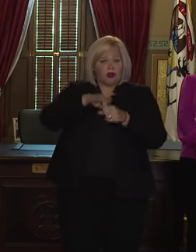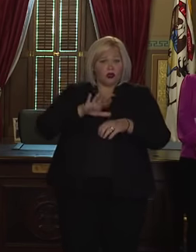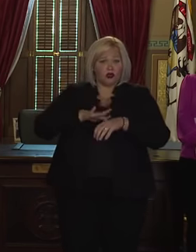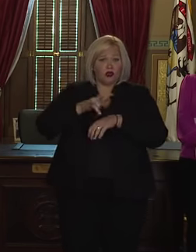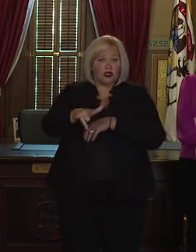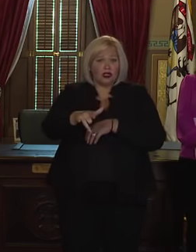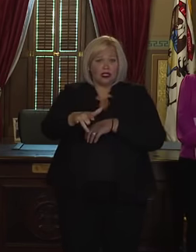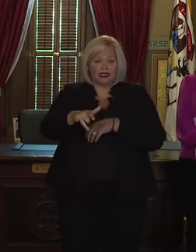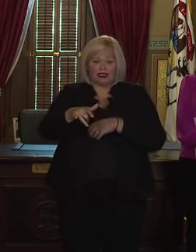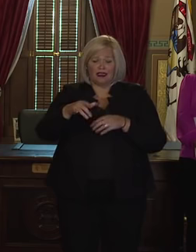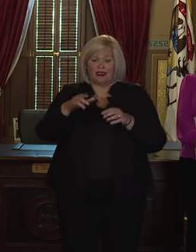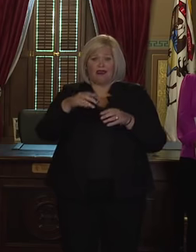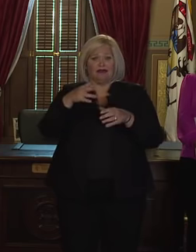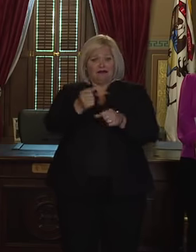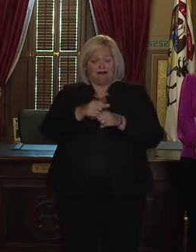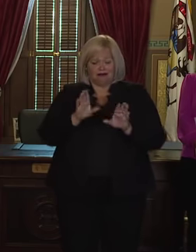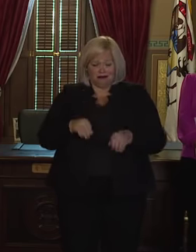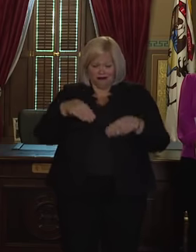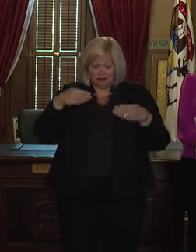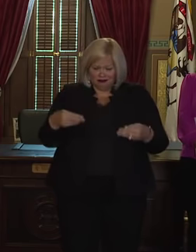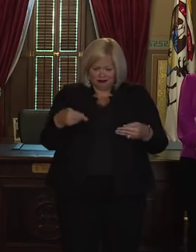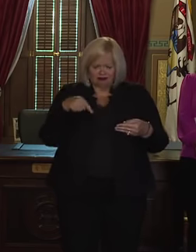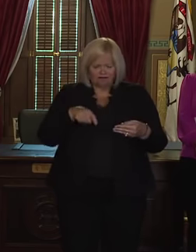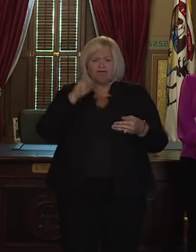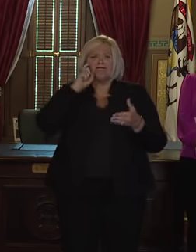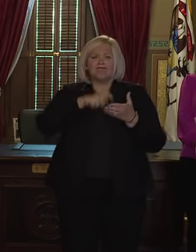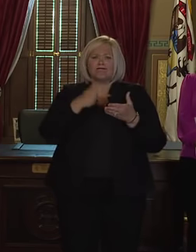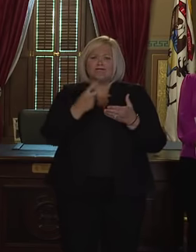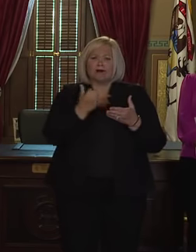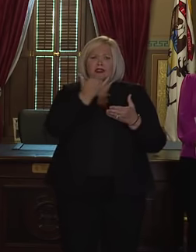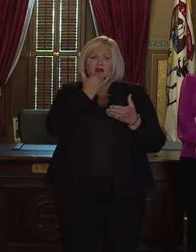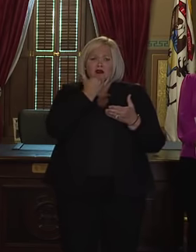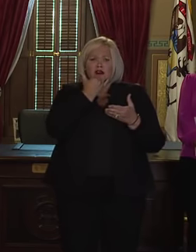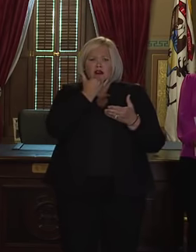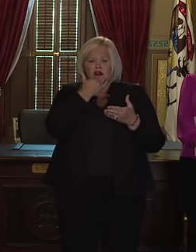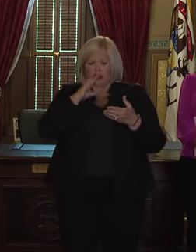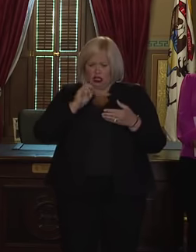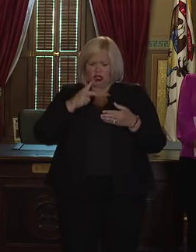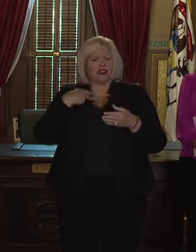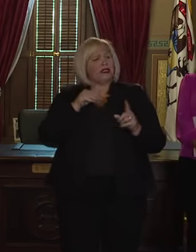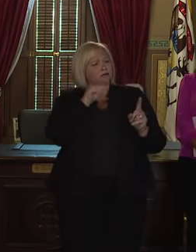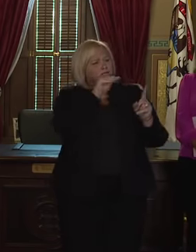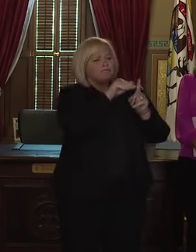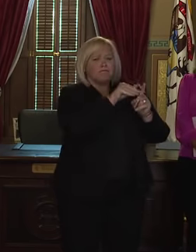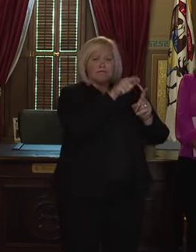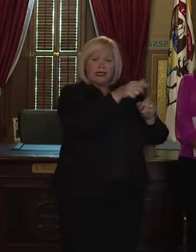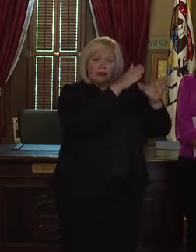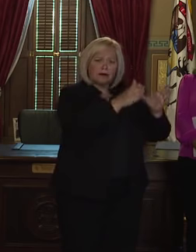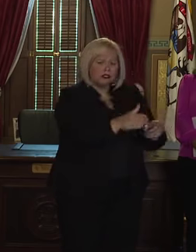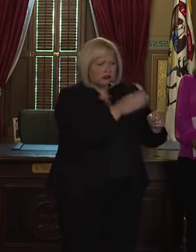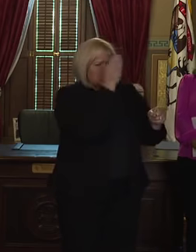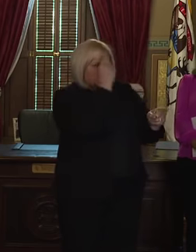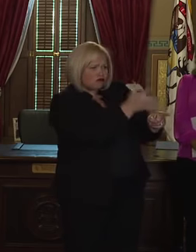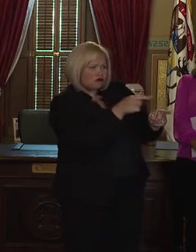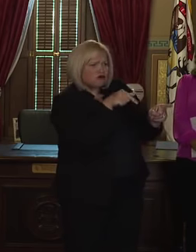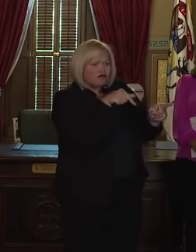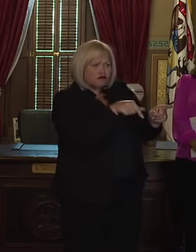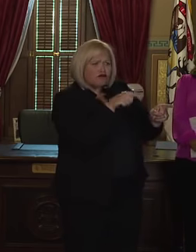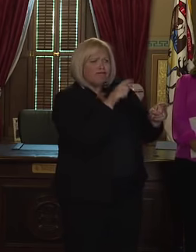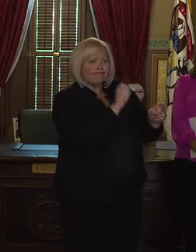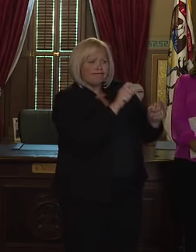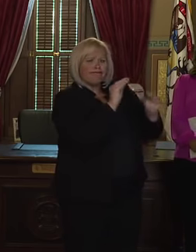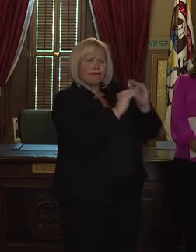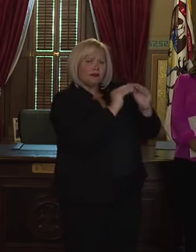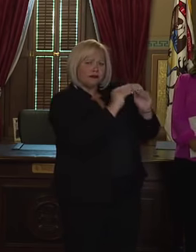a signature missing from their ballot envelope or if their signature doesn't match, the clerk will be required to notify the voter and give them a meaningful opportunity